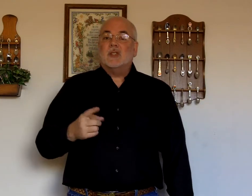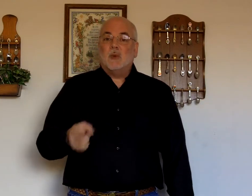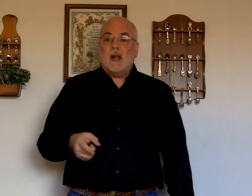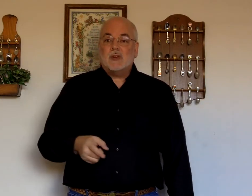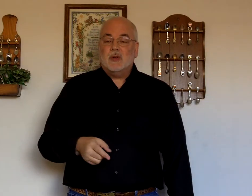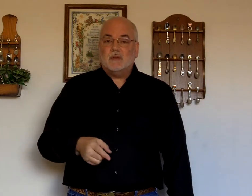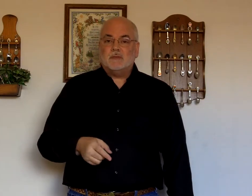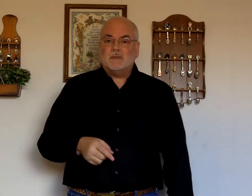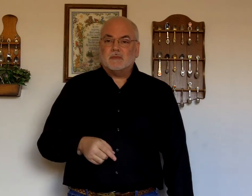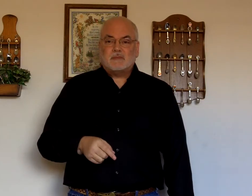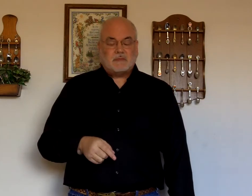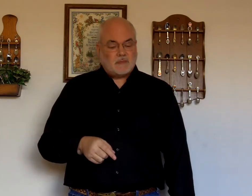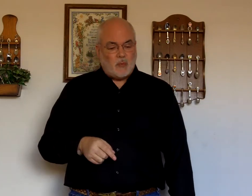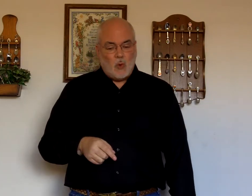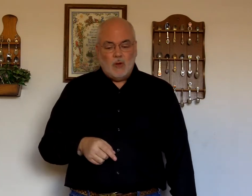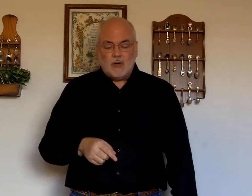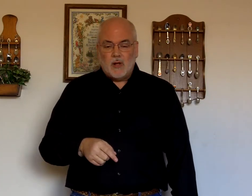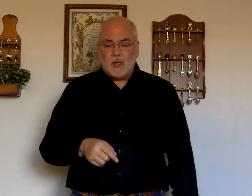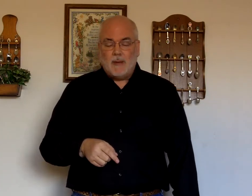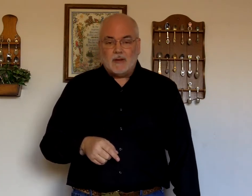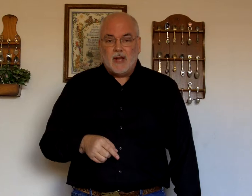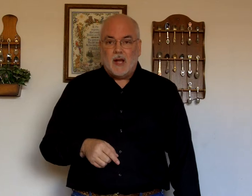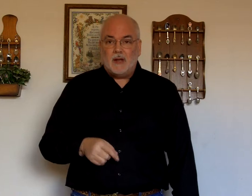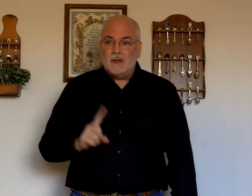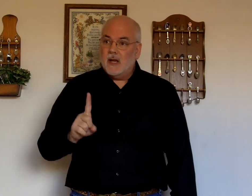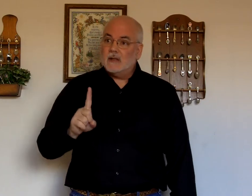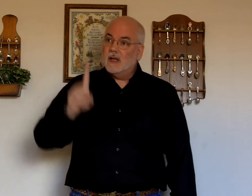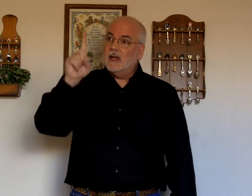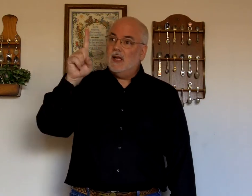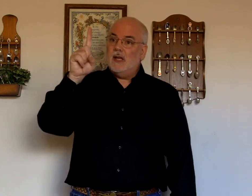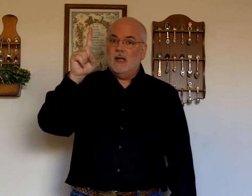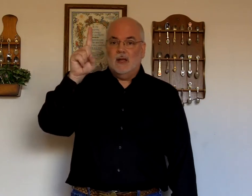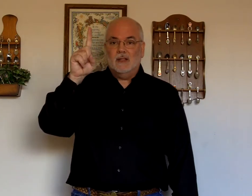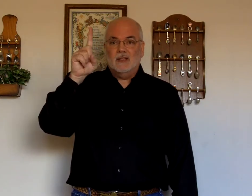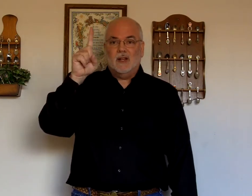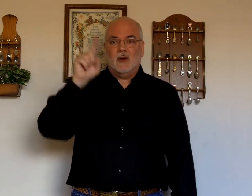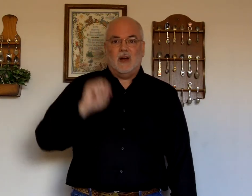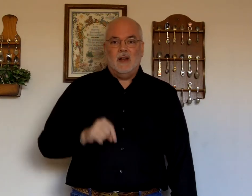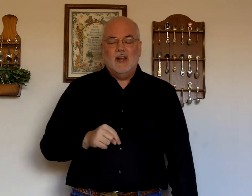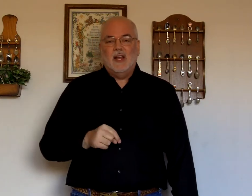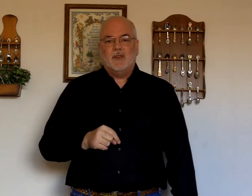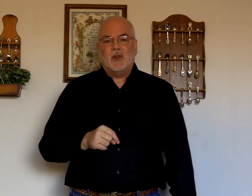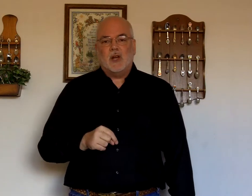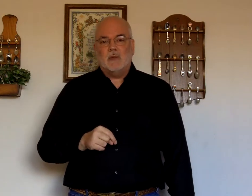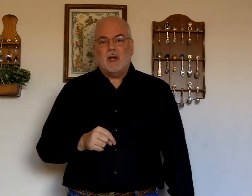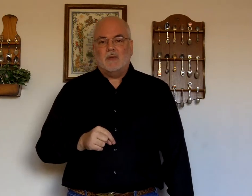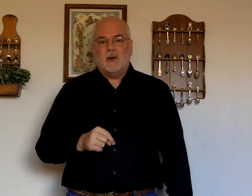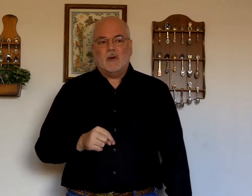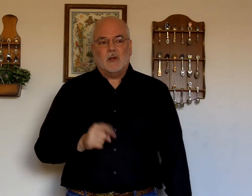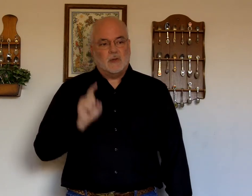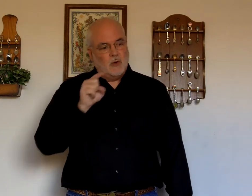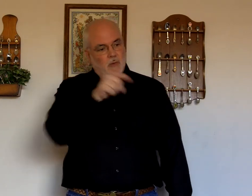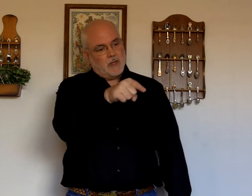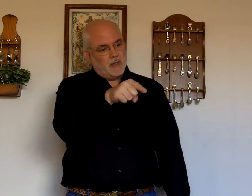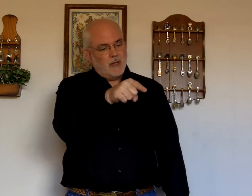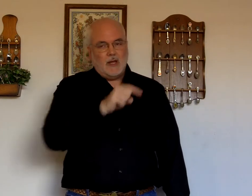directional. When you're talking about God, it's he. Alright? If you're talking about your friend across the room, it's he.